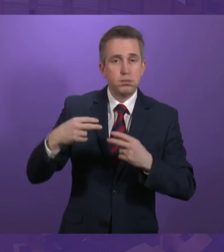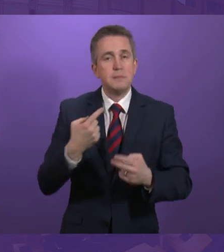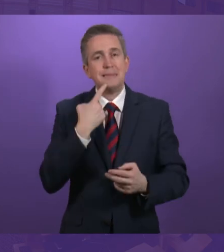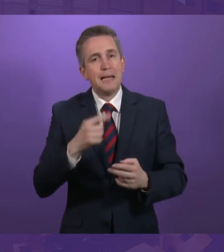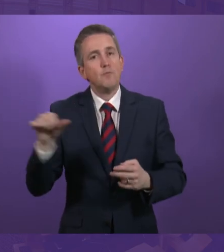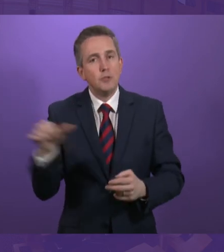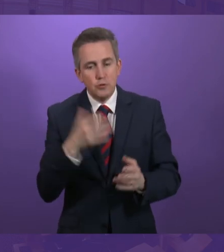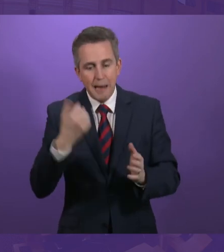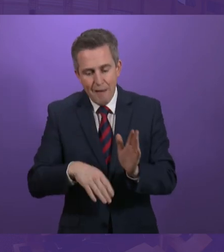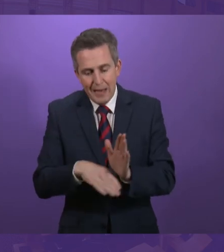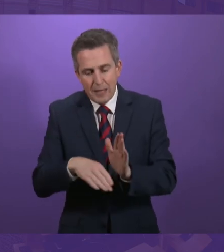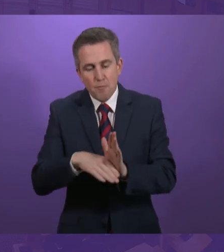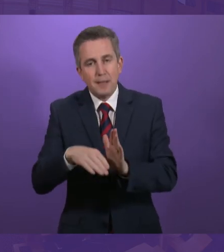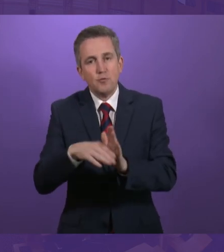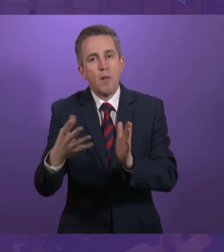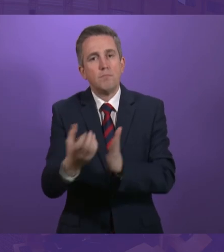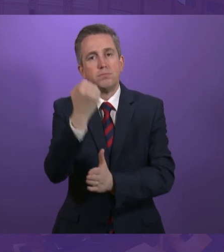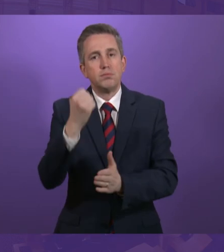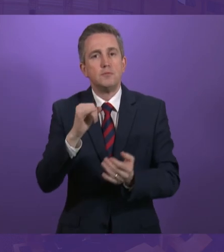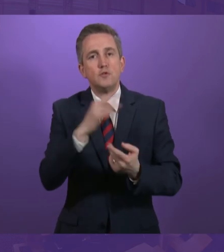to the development of Social Security.